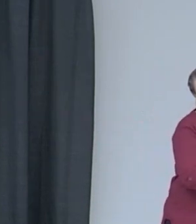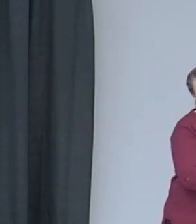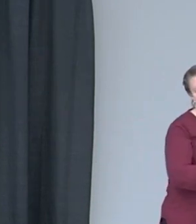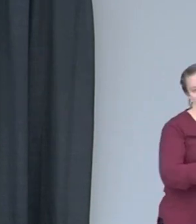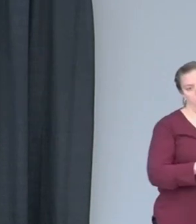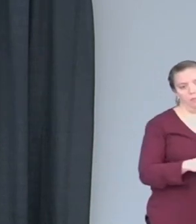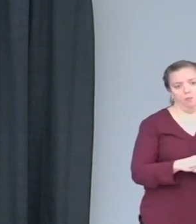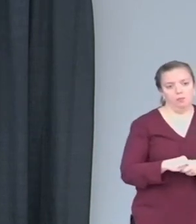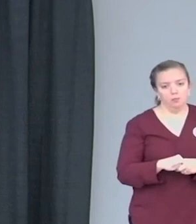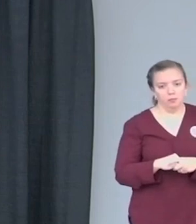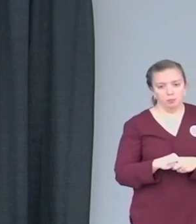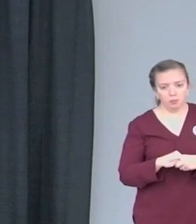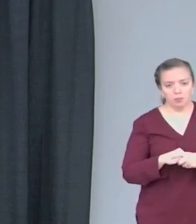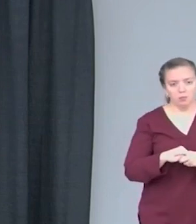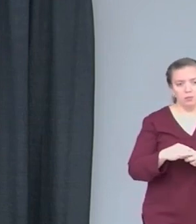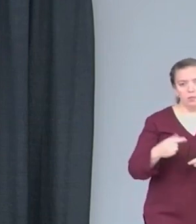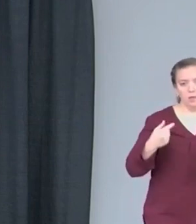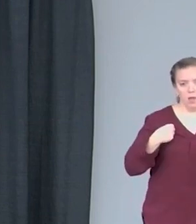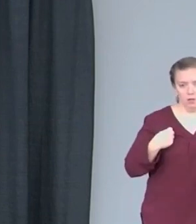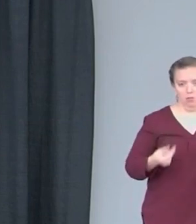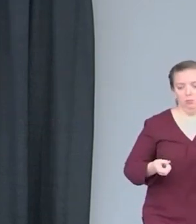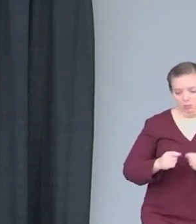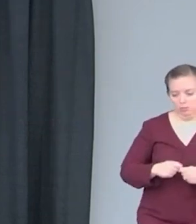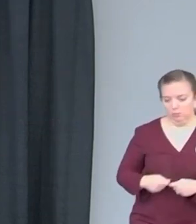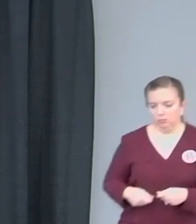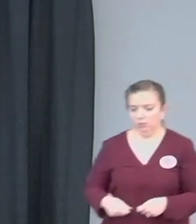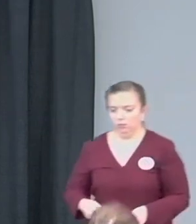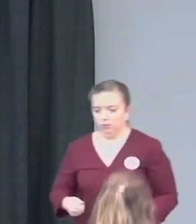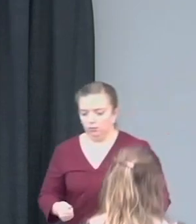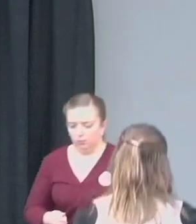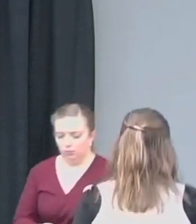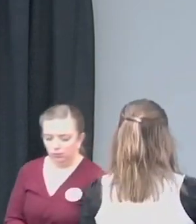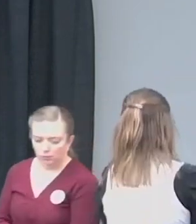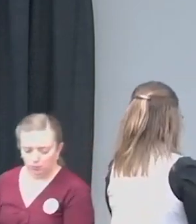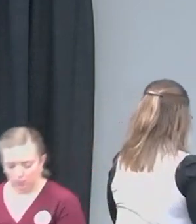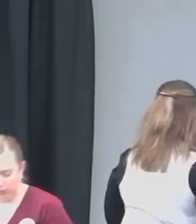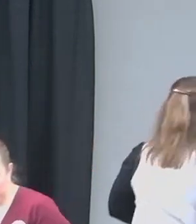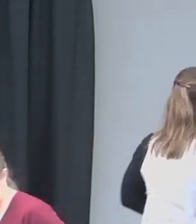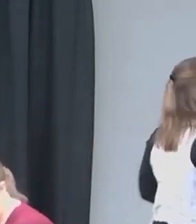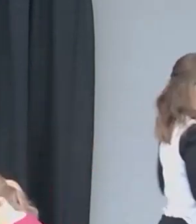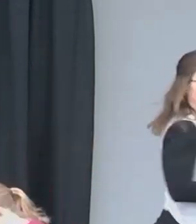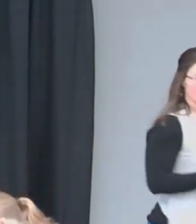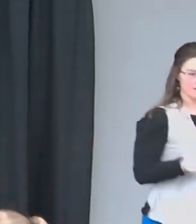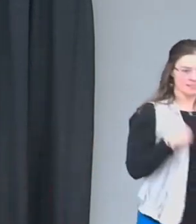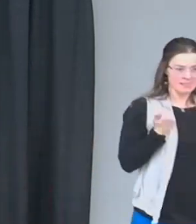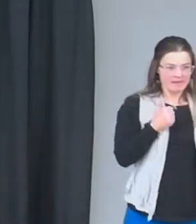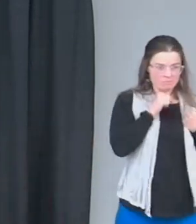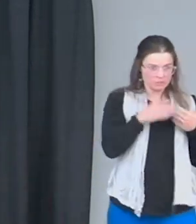but it wasn't. I woke up in a hospital and I found out that I was disabled.